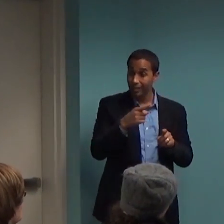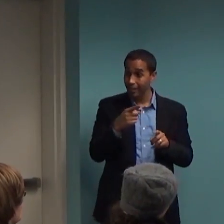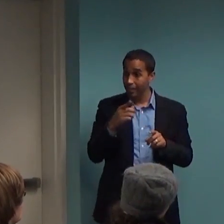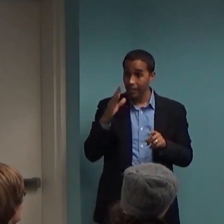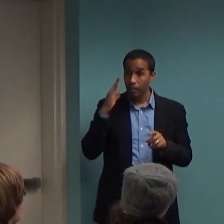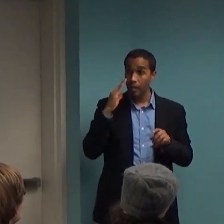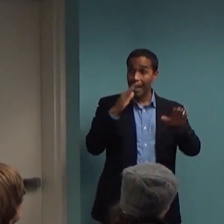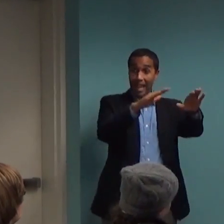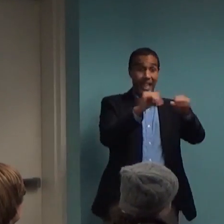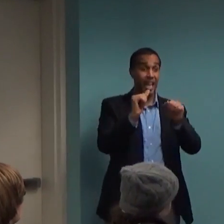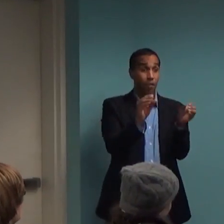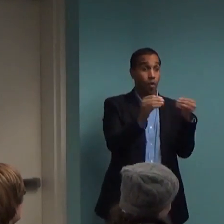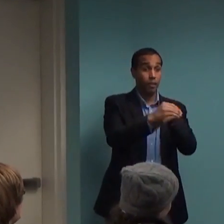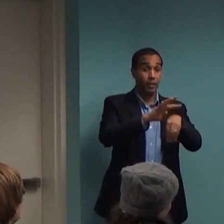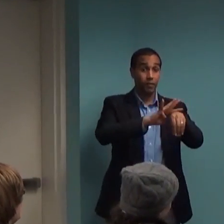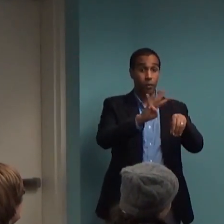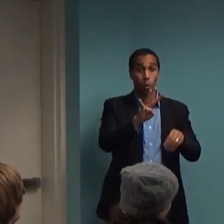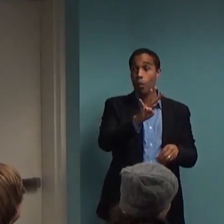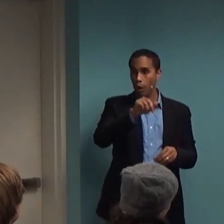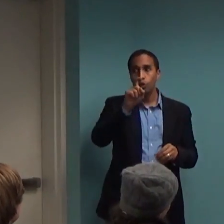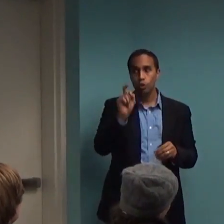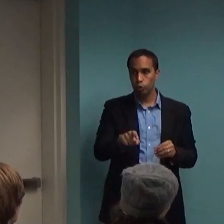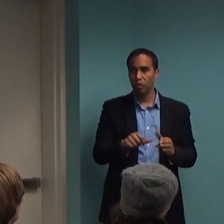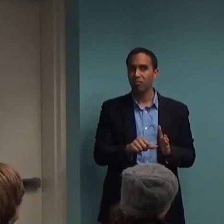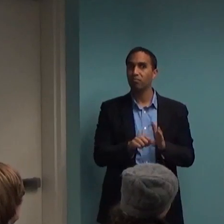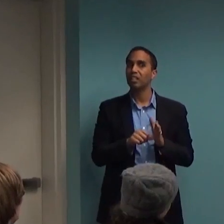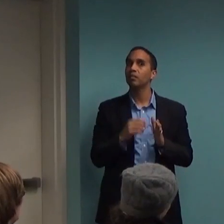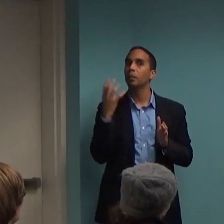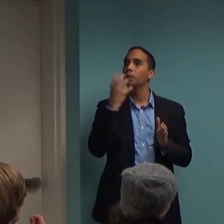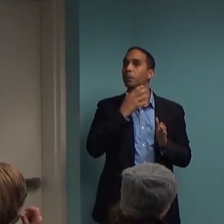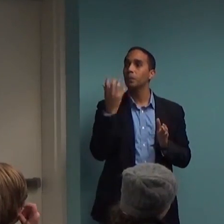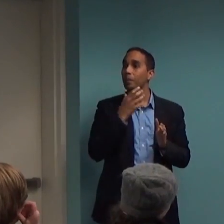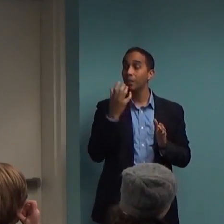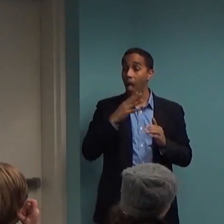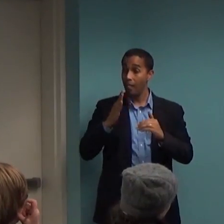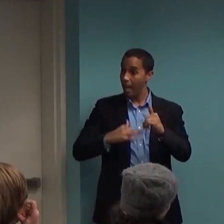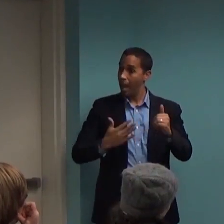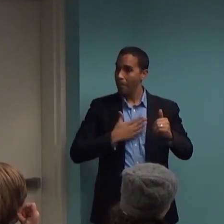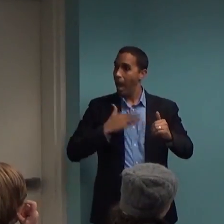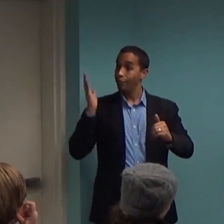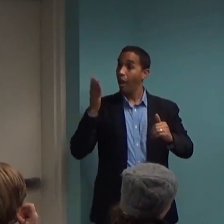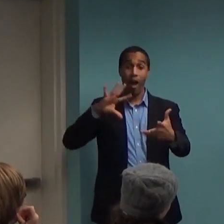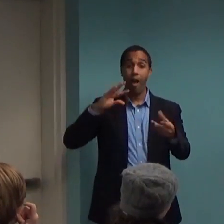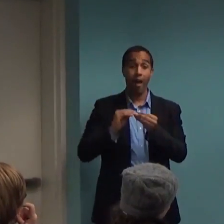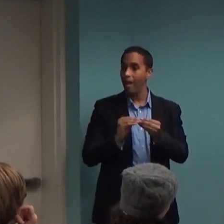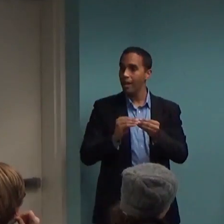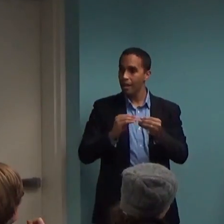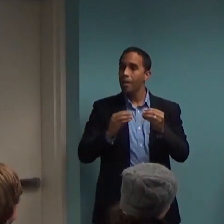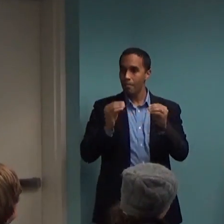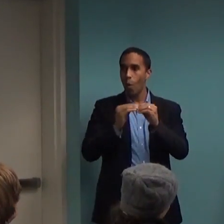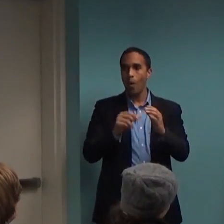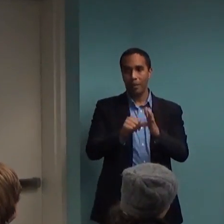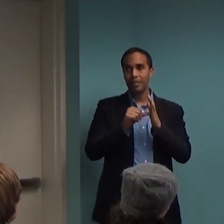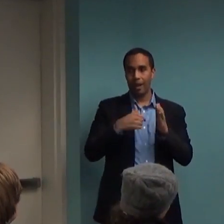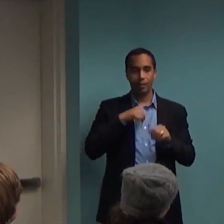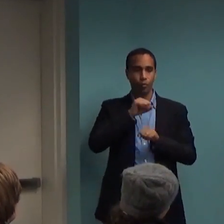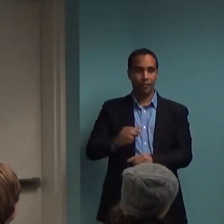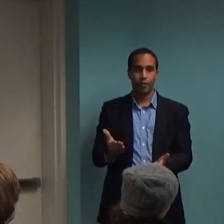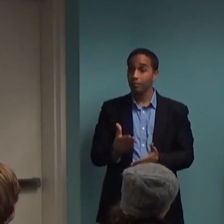four, you should be impressed more so than with anything I had to say here tonight. So with that, thank you. And I'm happy to take questions.